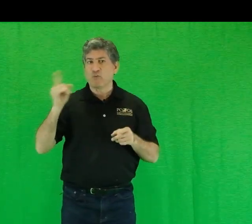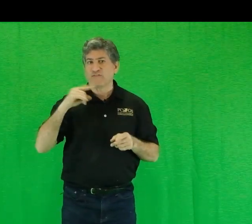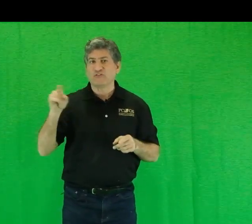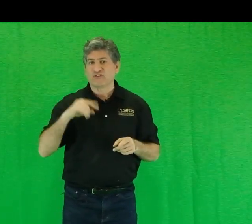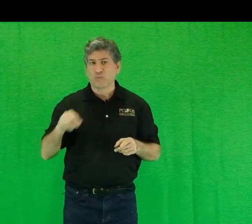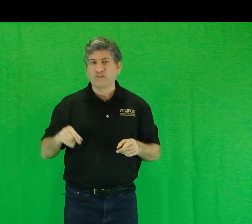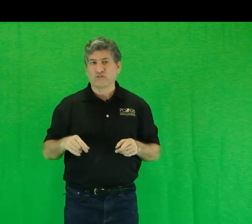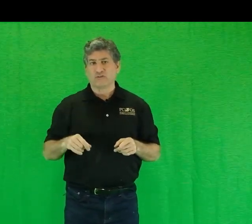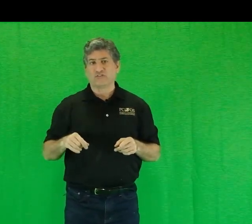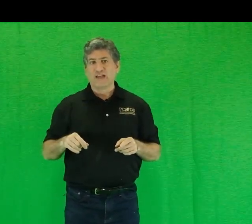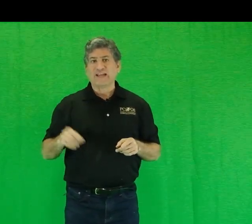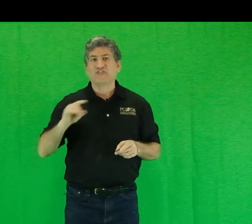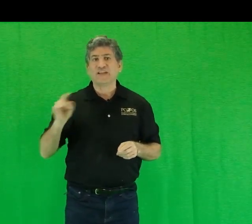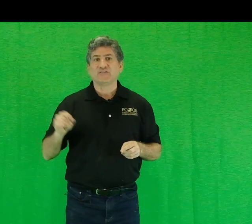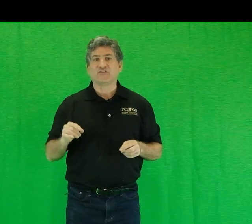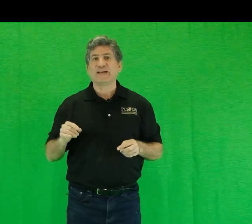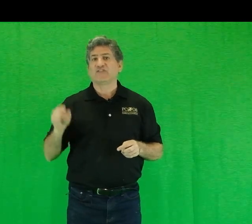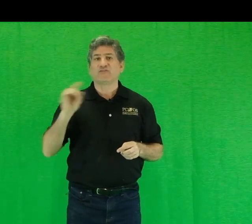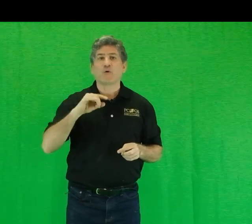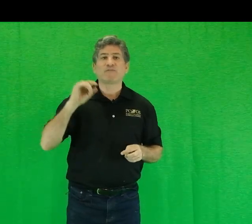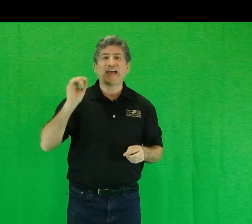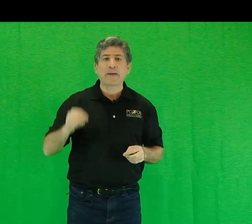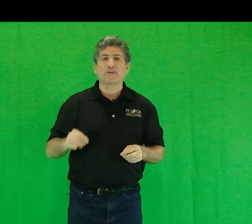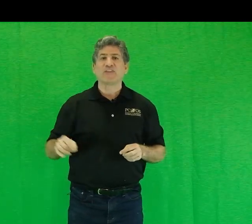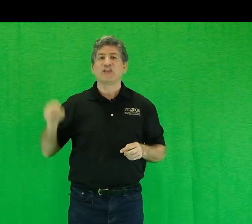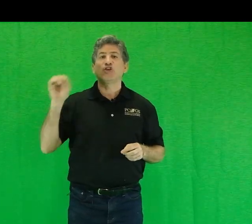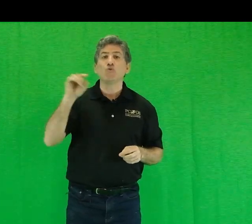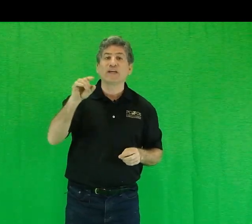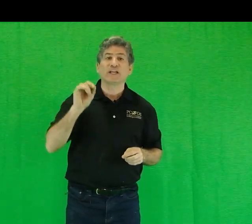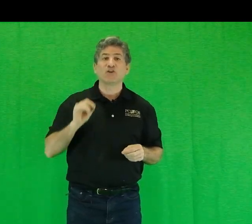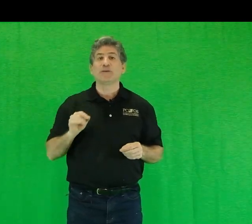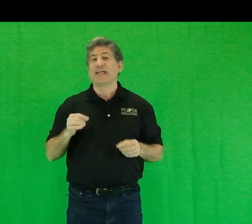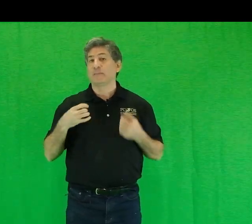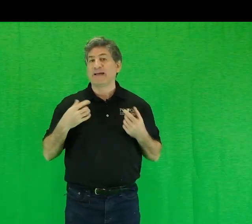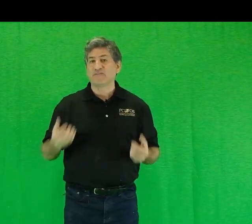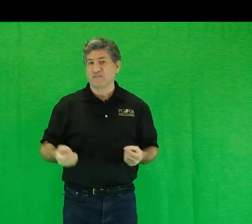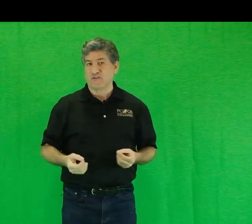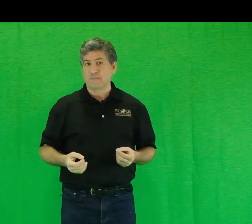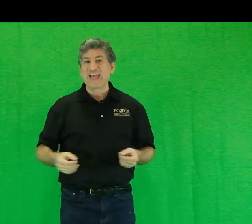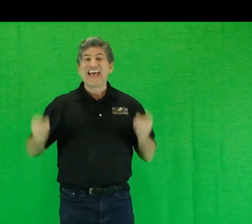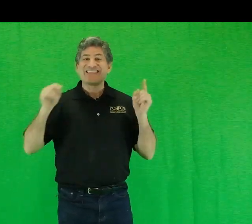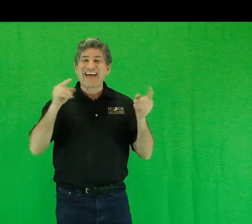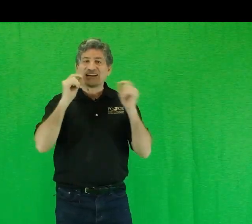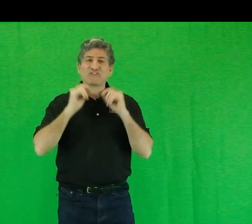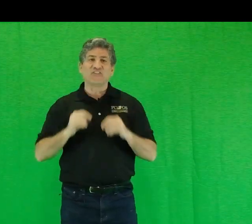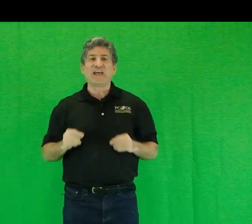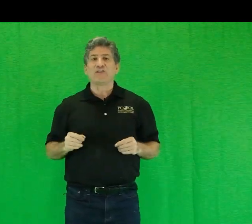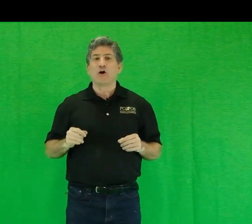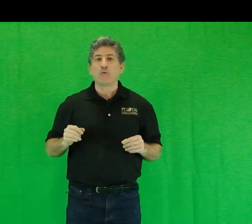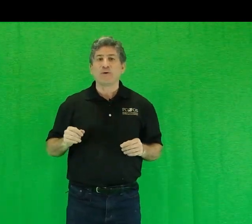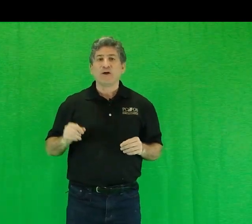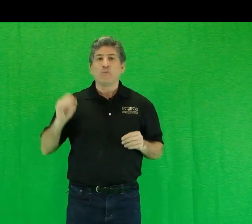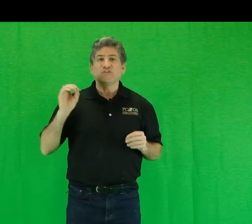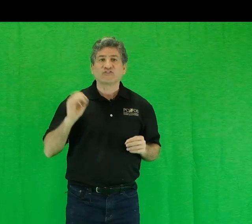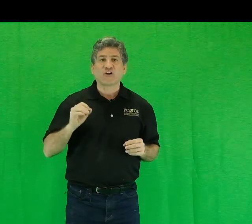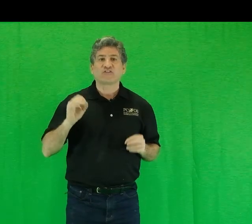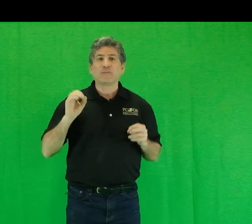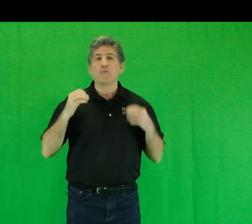refuse as a resource, and see it instead as a form of capital that you can accumulate and benefit from, that is the day the hope will start to be